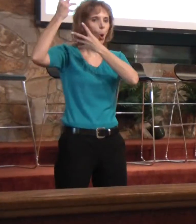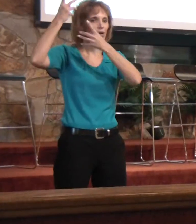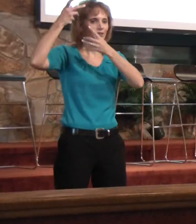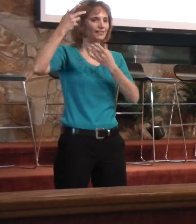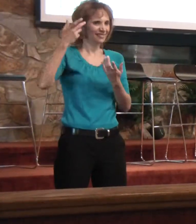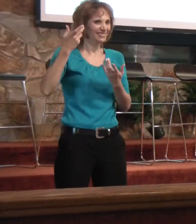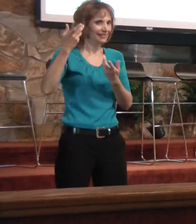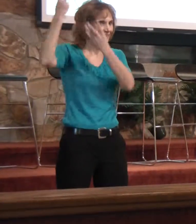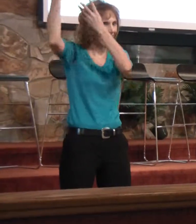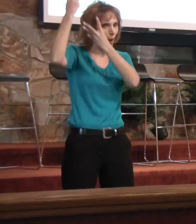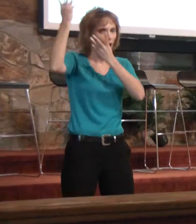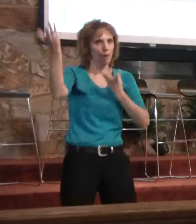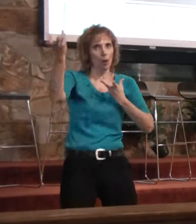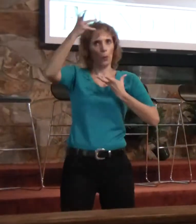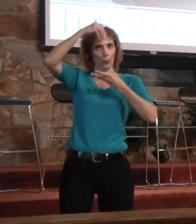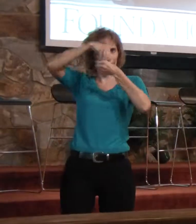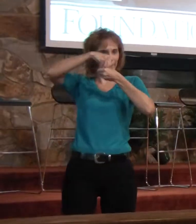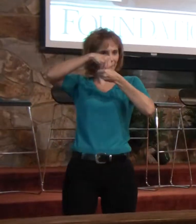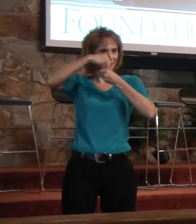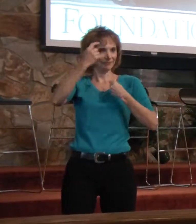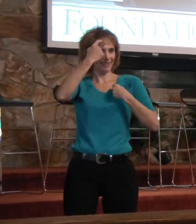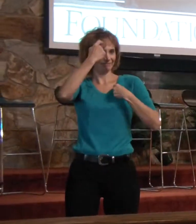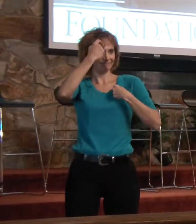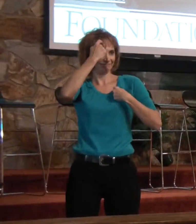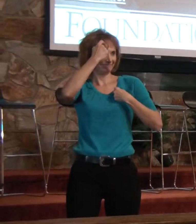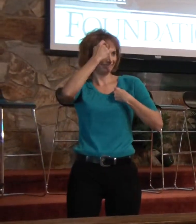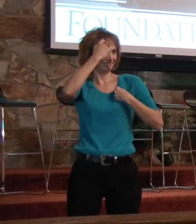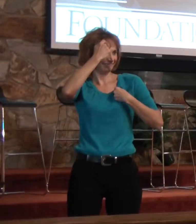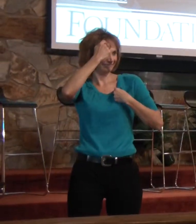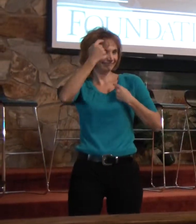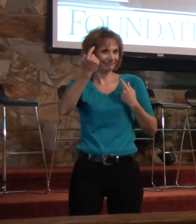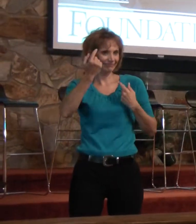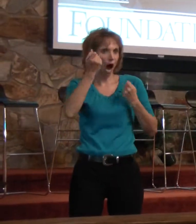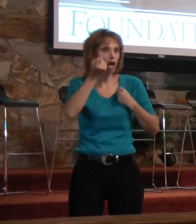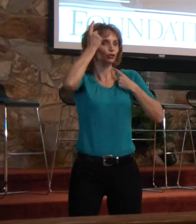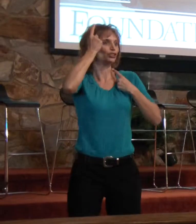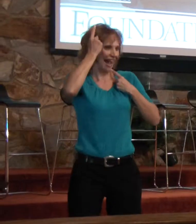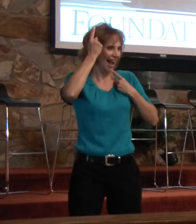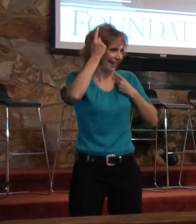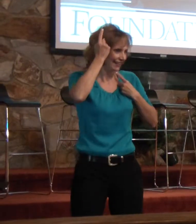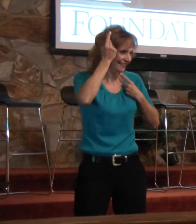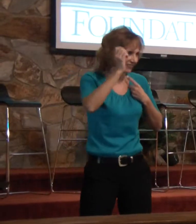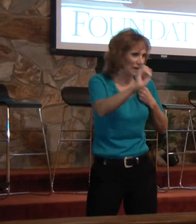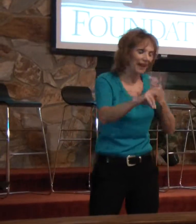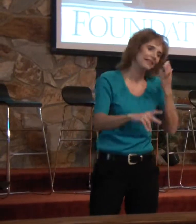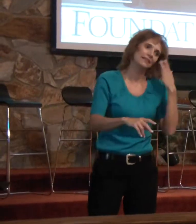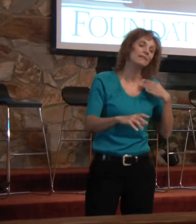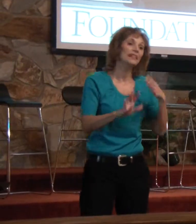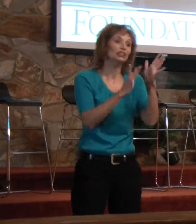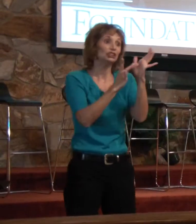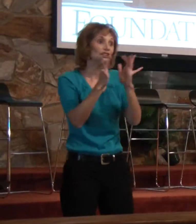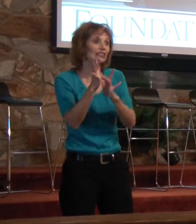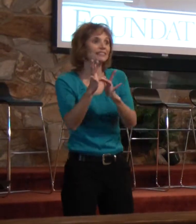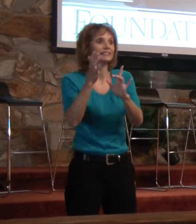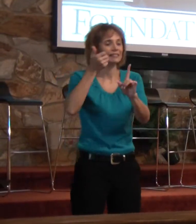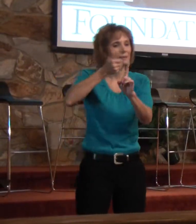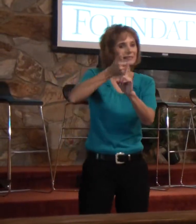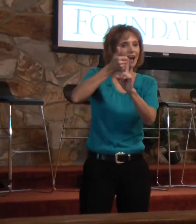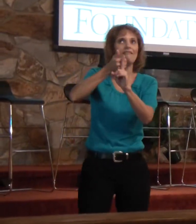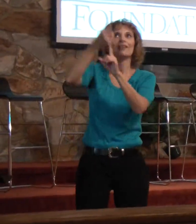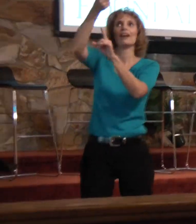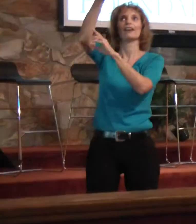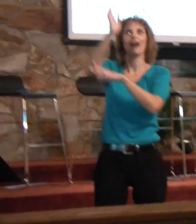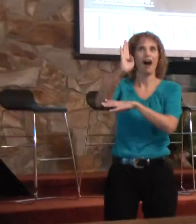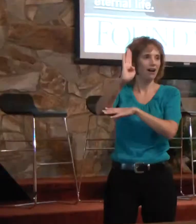terms. We're going to apply it to our lives this morning. The reality that Jesus is God.